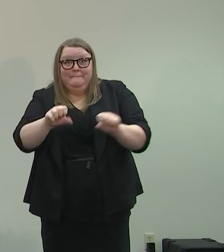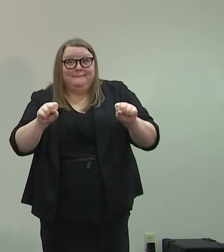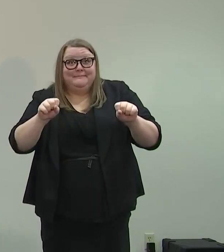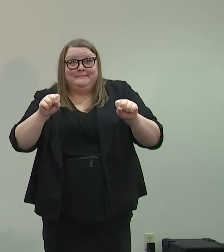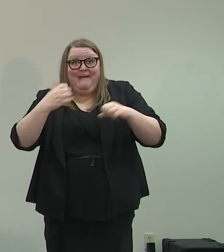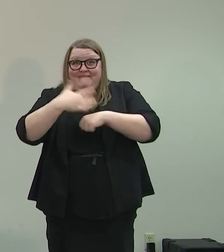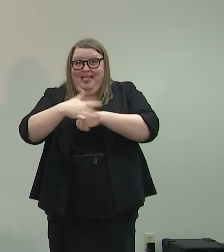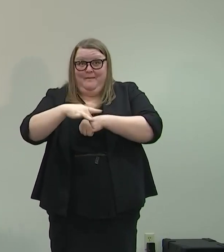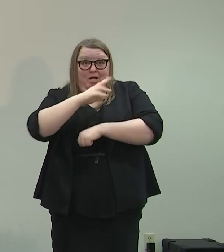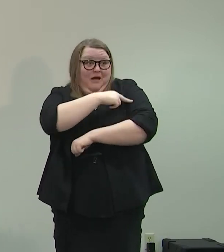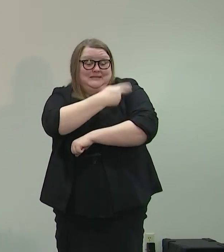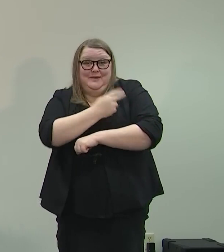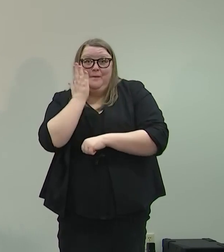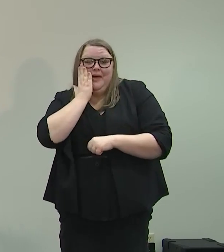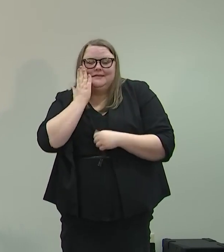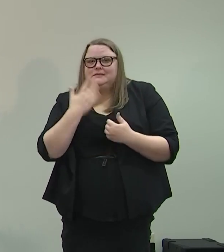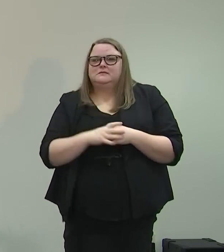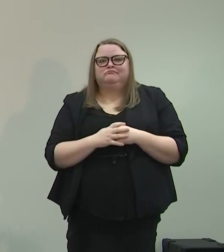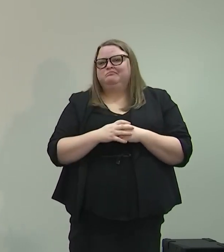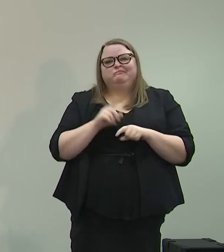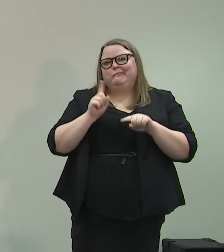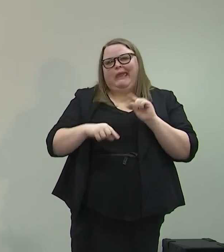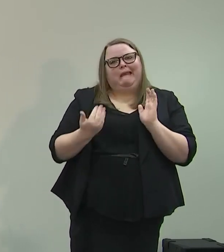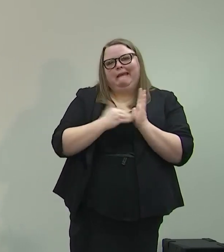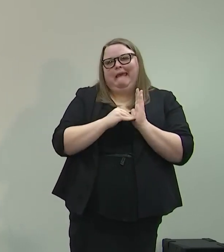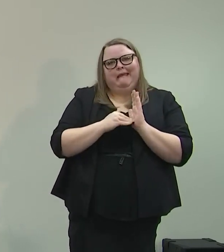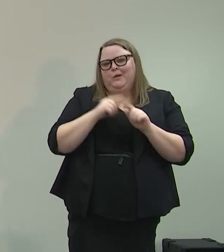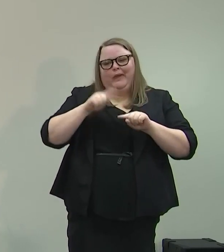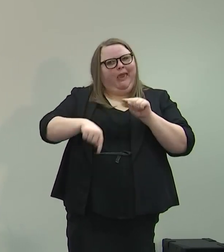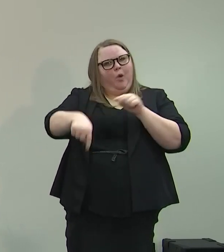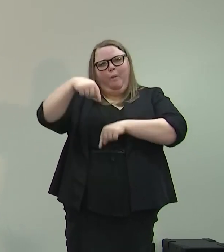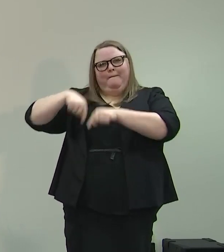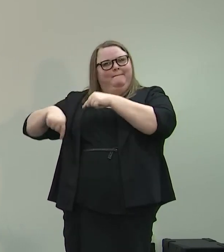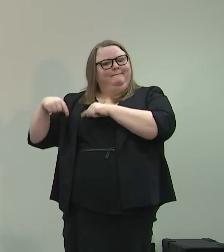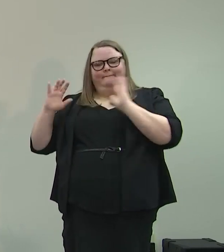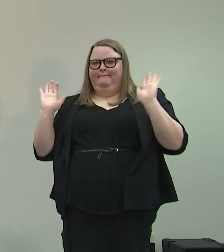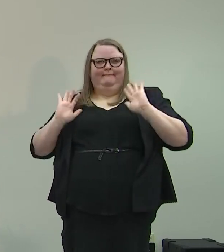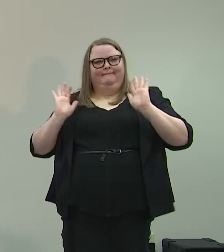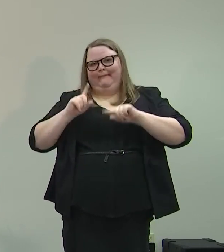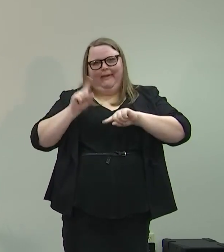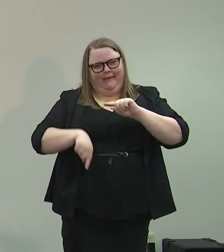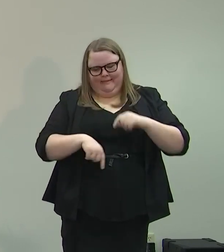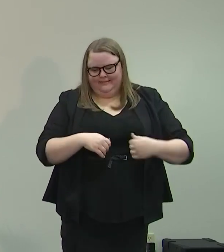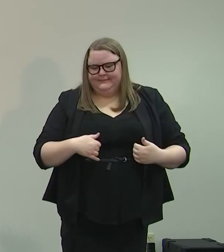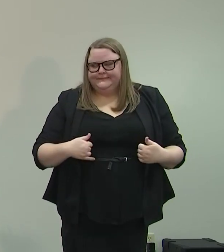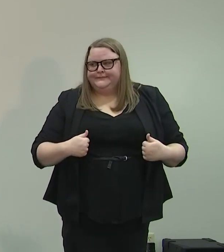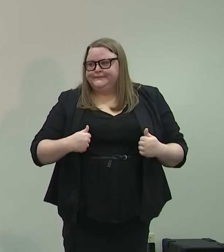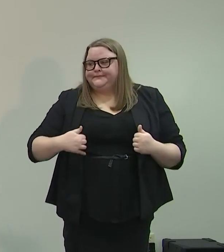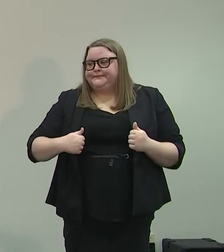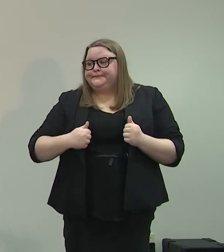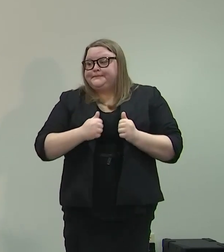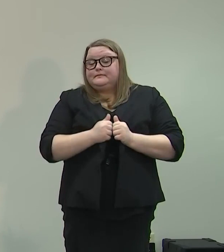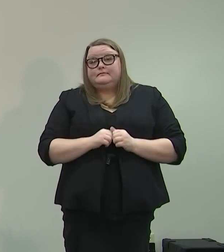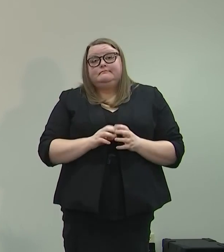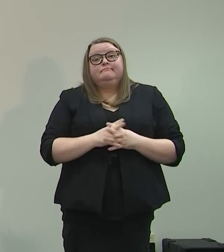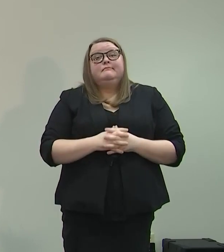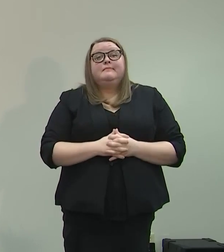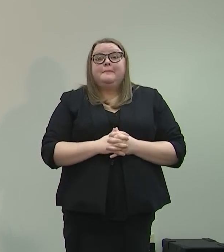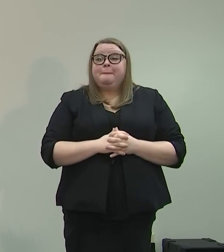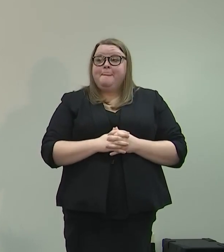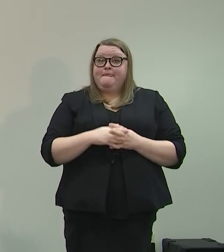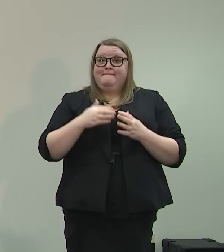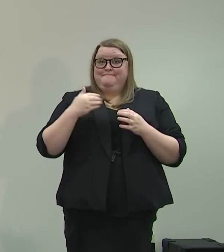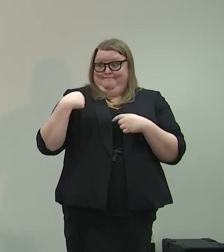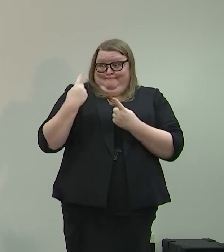We can't do that again. We can't go back. We can't afford to get back in that position again. At this six-month